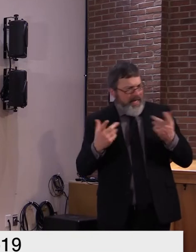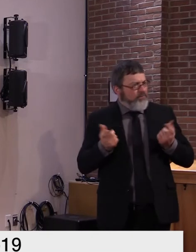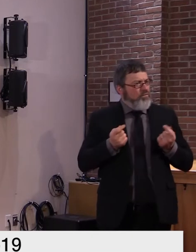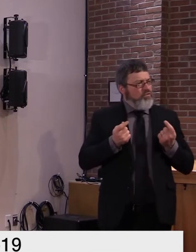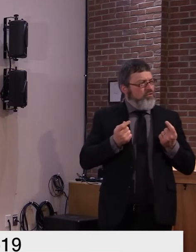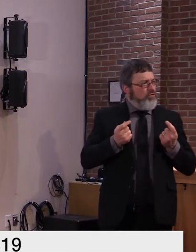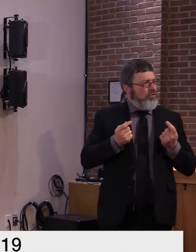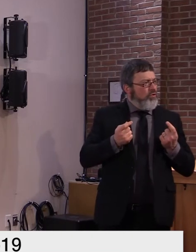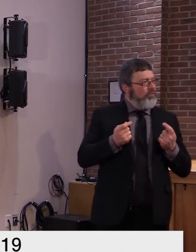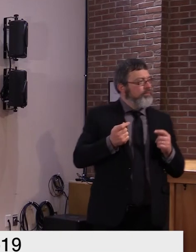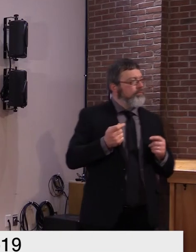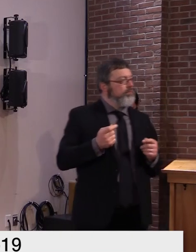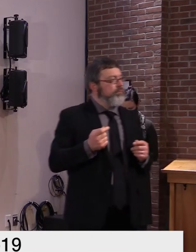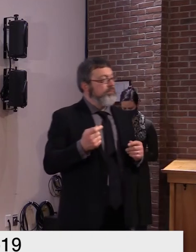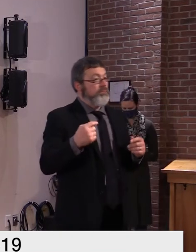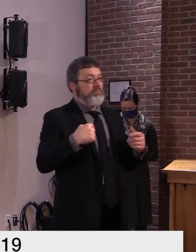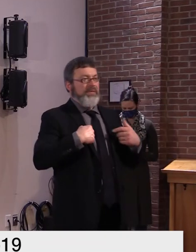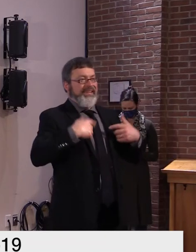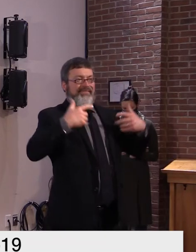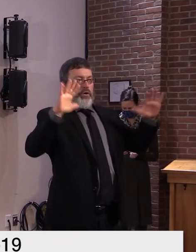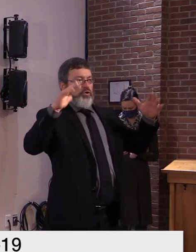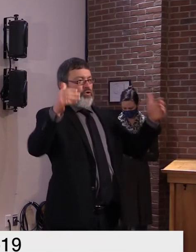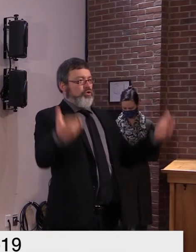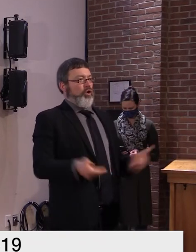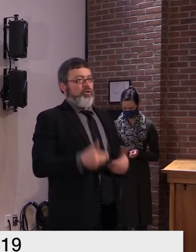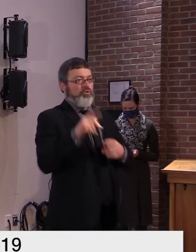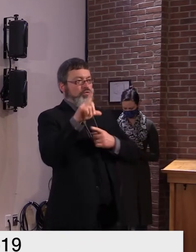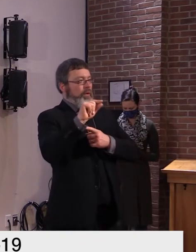more but we expect that to be up by next week